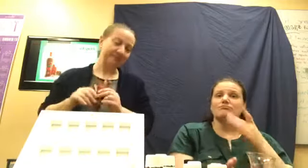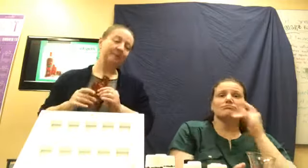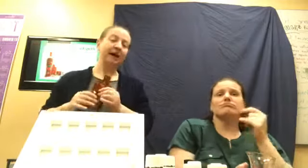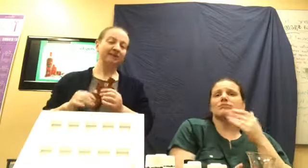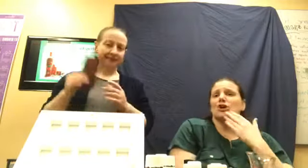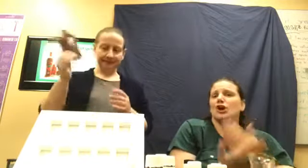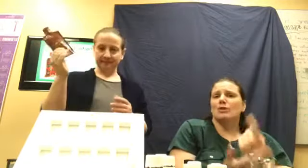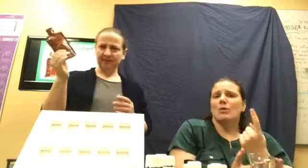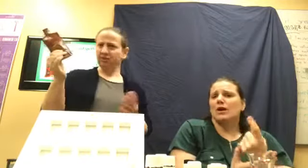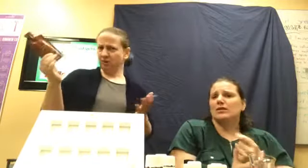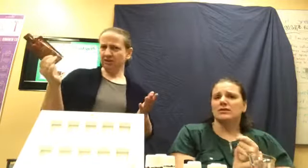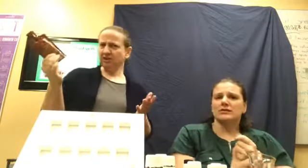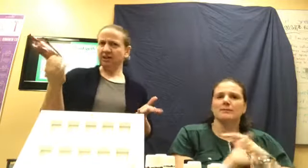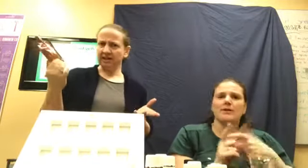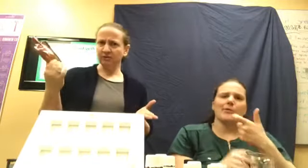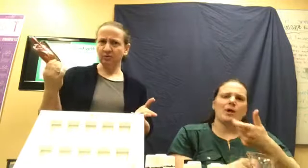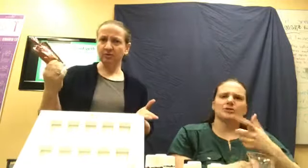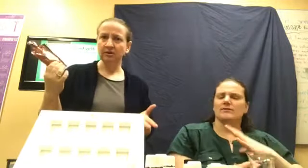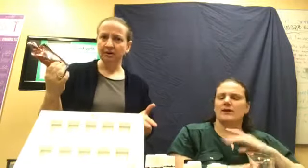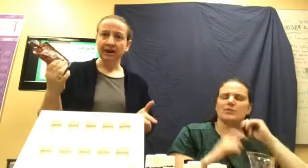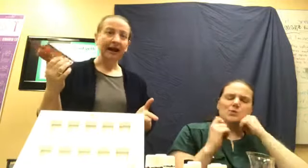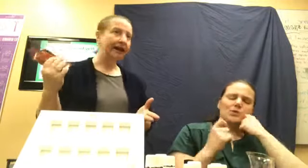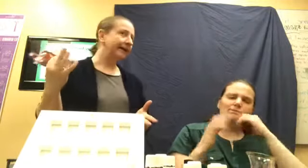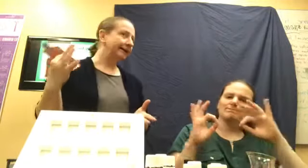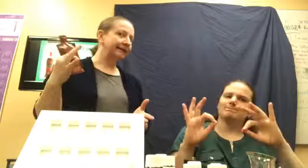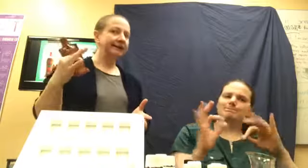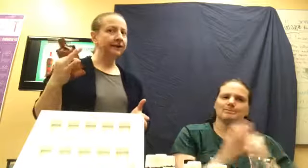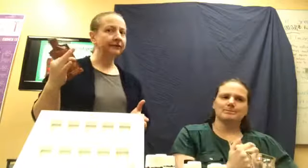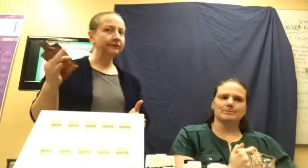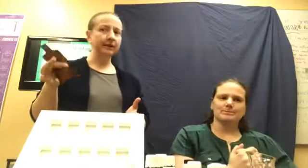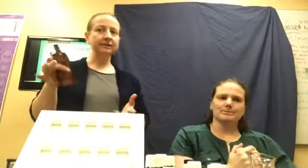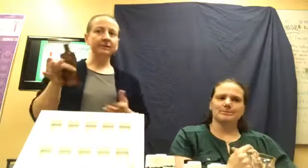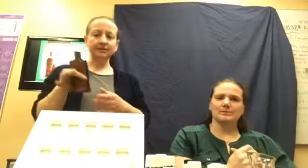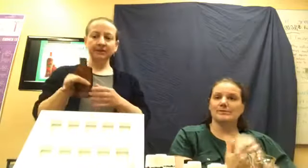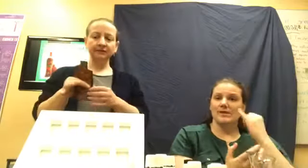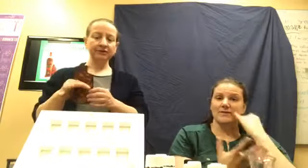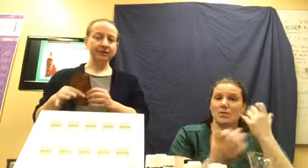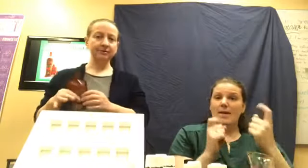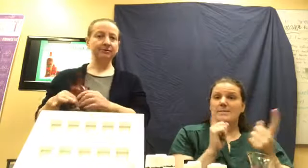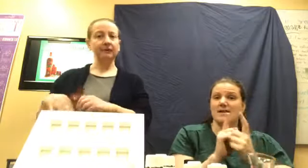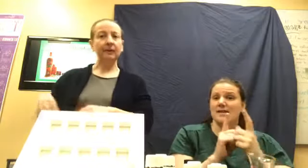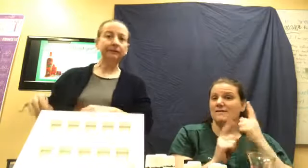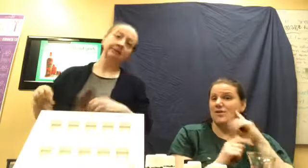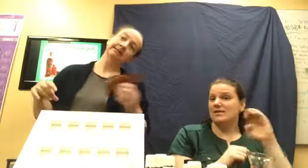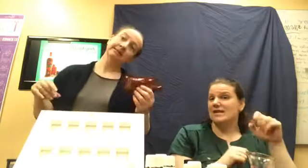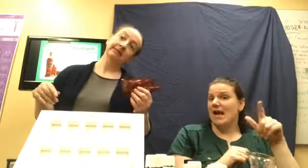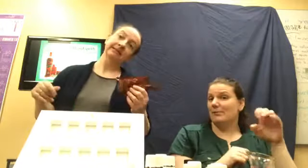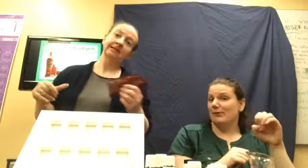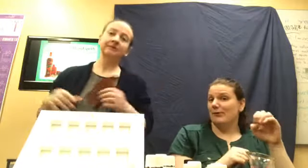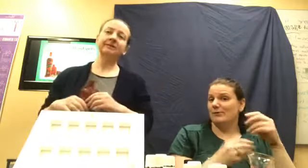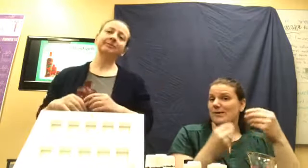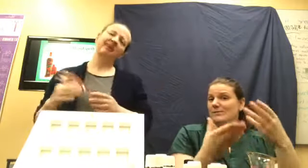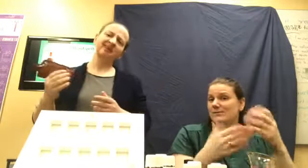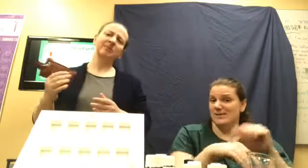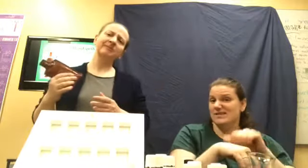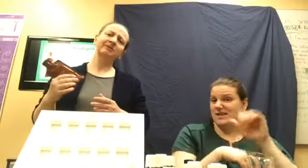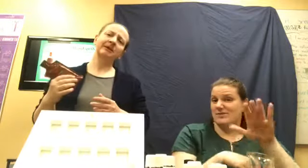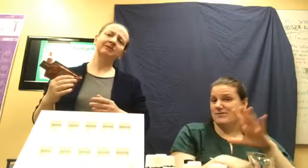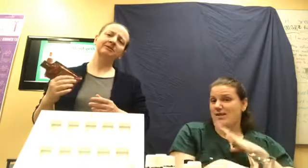but you're watching and that's cool. And you know, if you wanted to meet me for a sample or if wanted me to send you a sample, I could probably do that too.